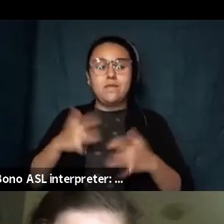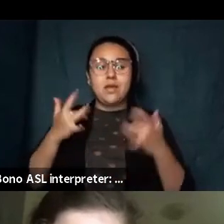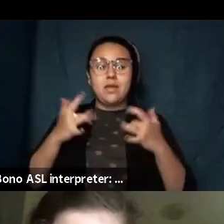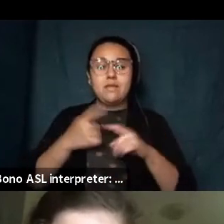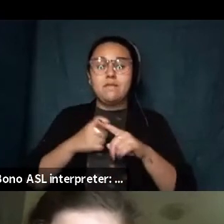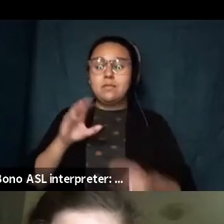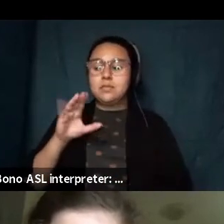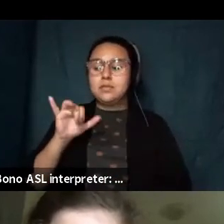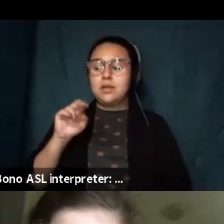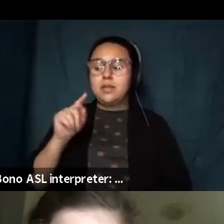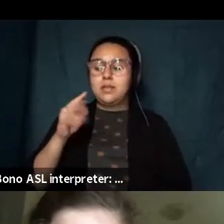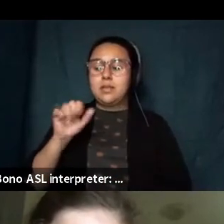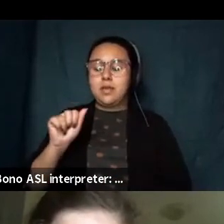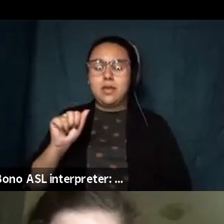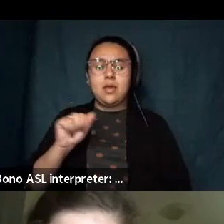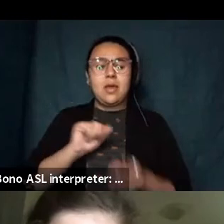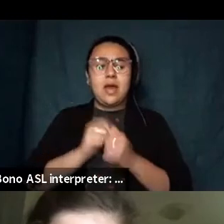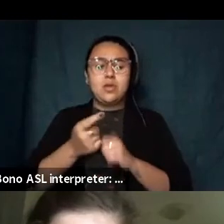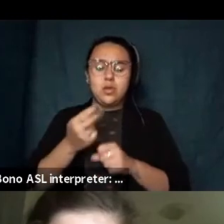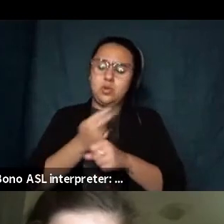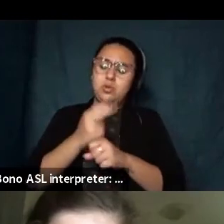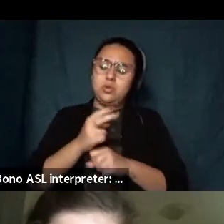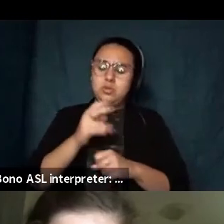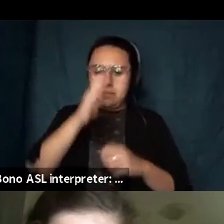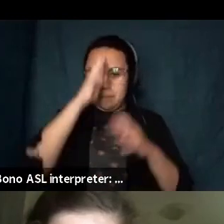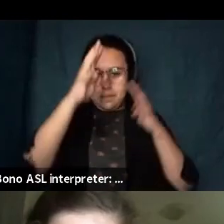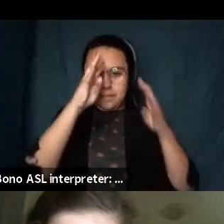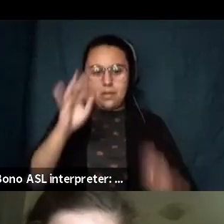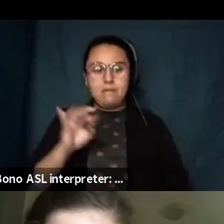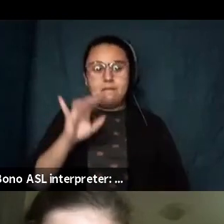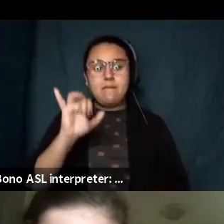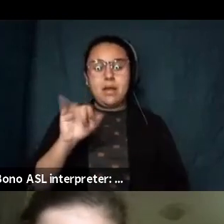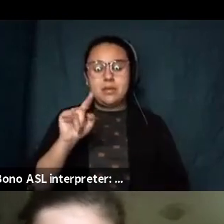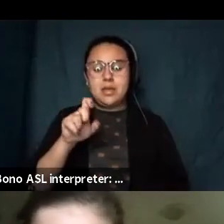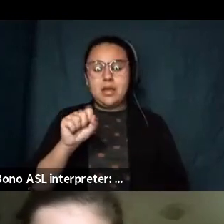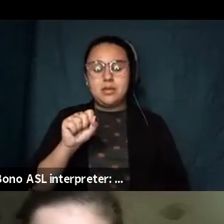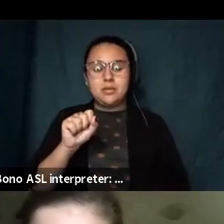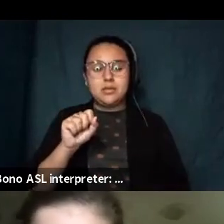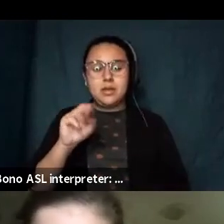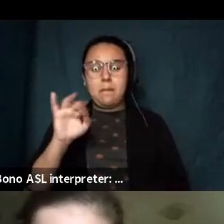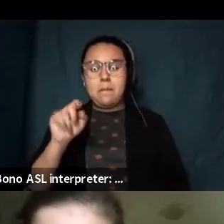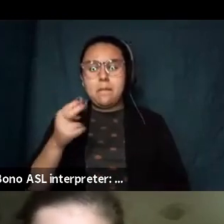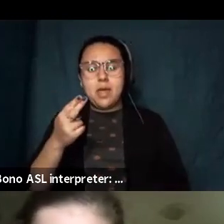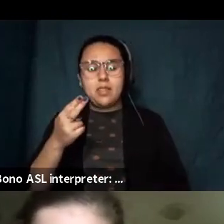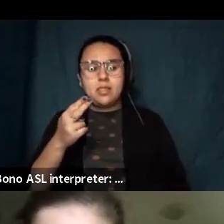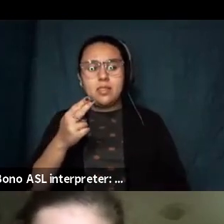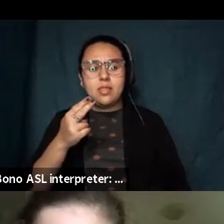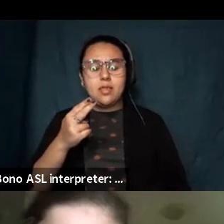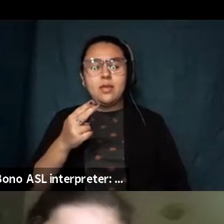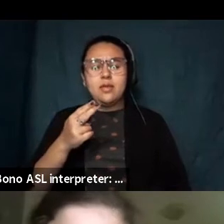know how you came to use myth and fairy tales in the poems in hinge uh and then i think probably um